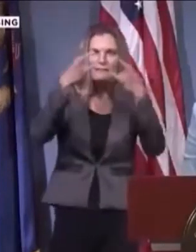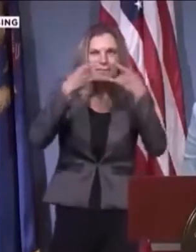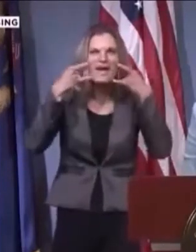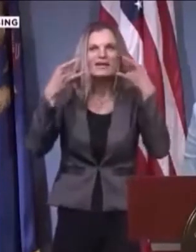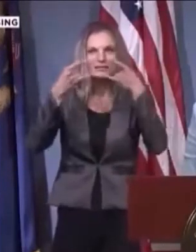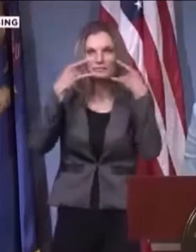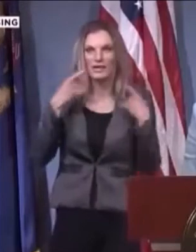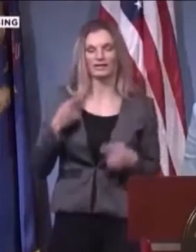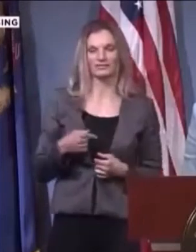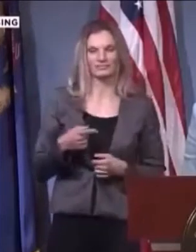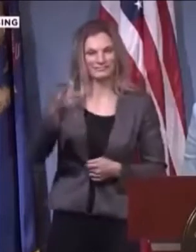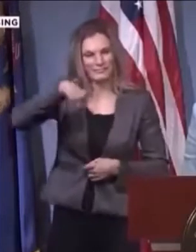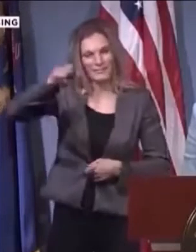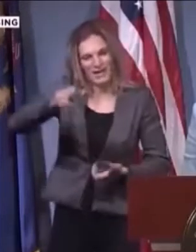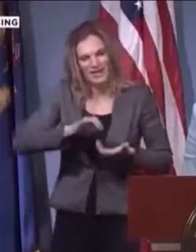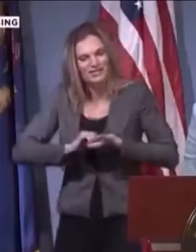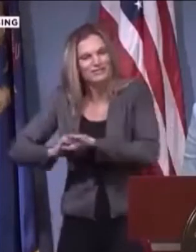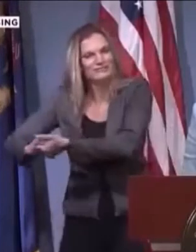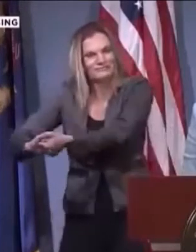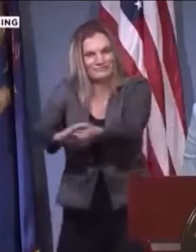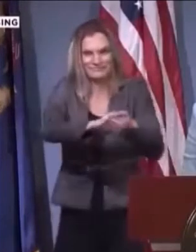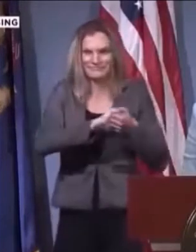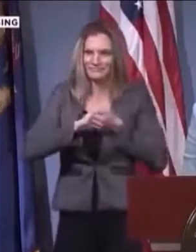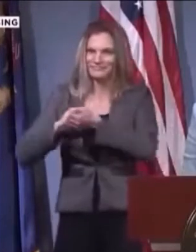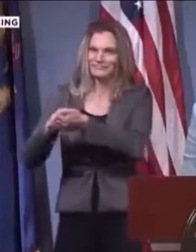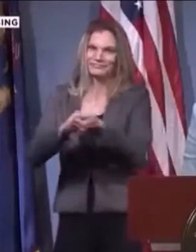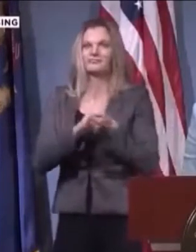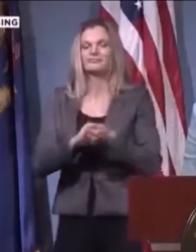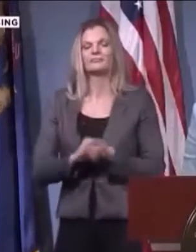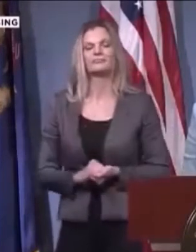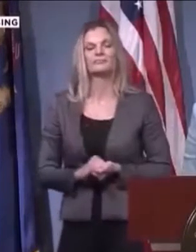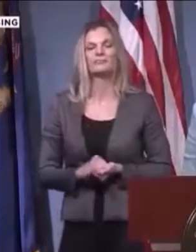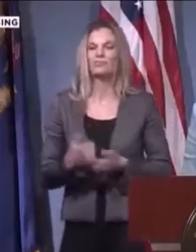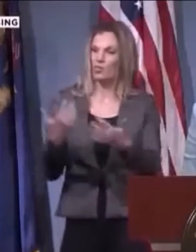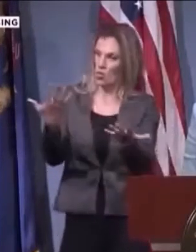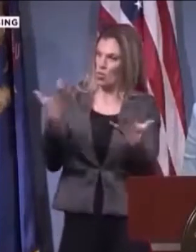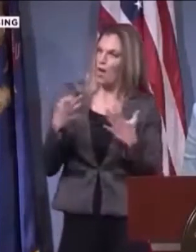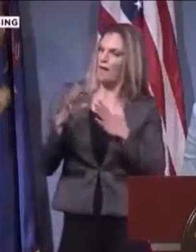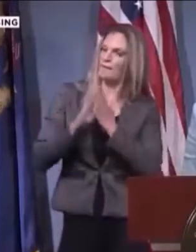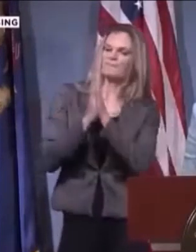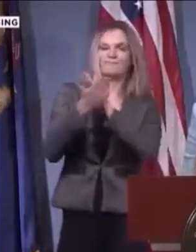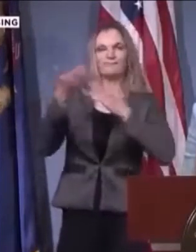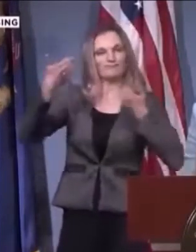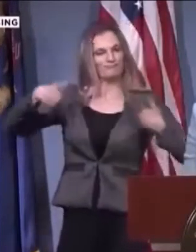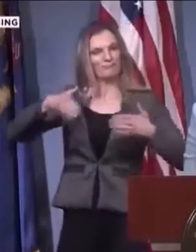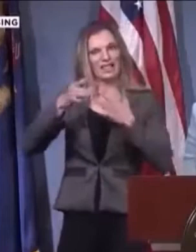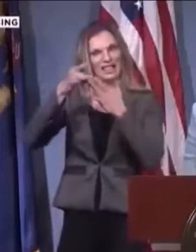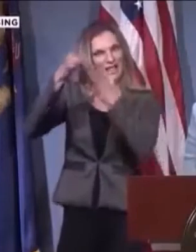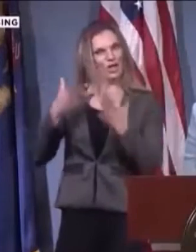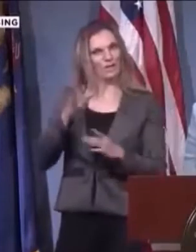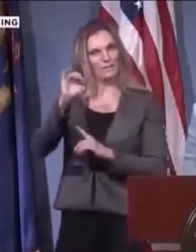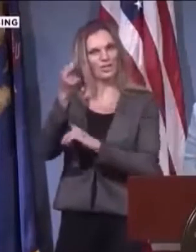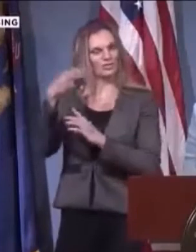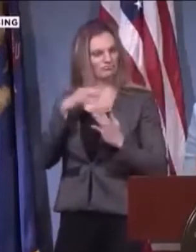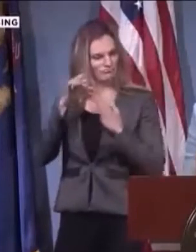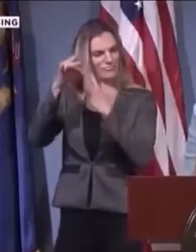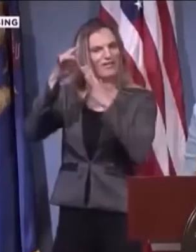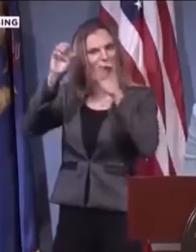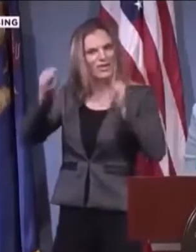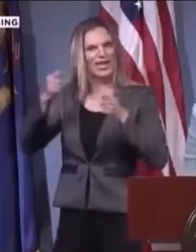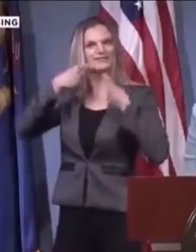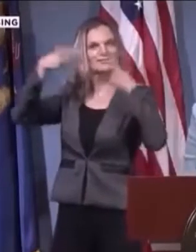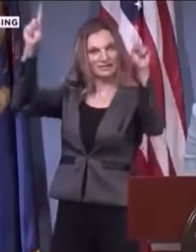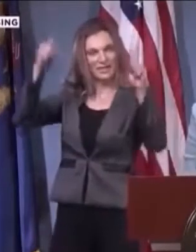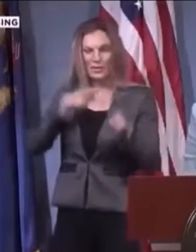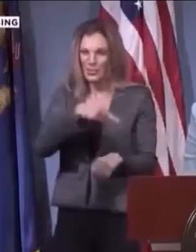told if they don't, they're going to die, and they're scared. There are people that are afraid they're going to get arrested or they won't be allowed into a store if they don't wear a mask. And